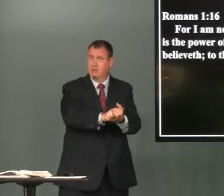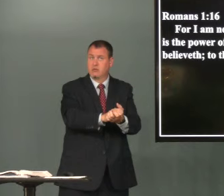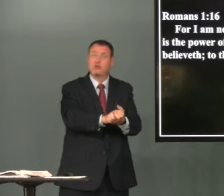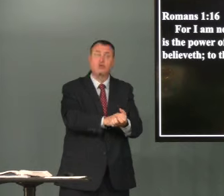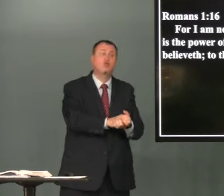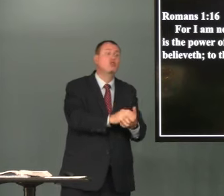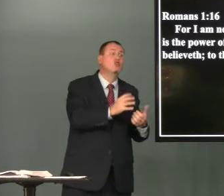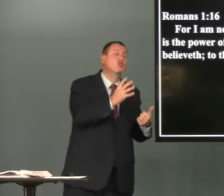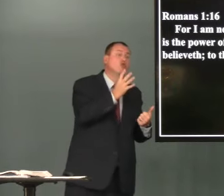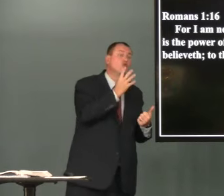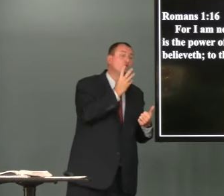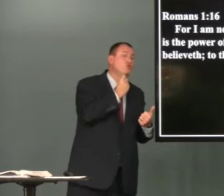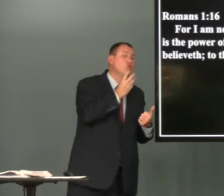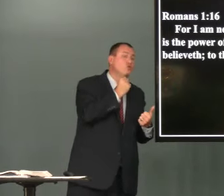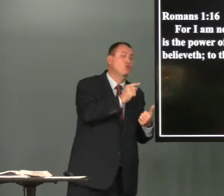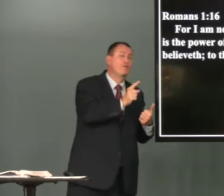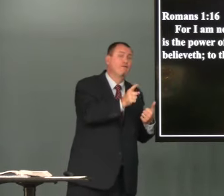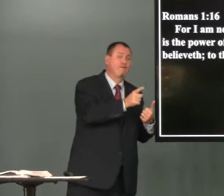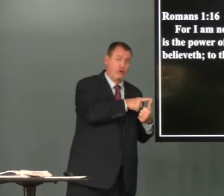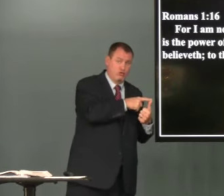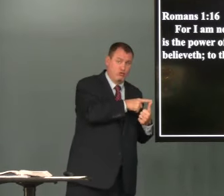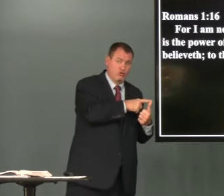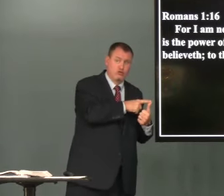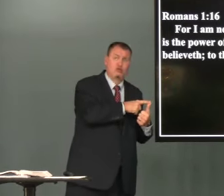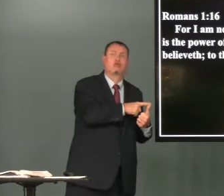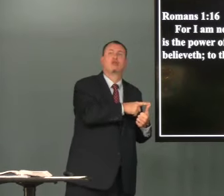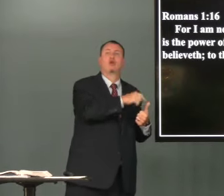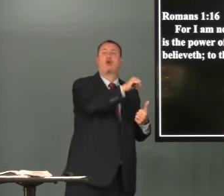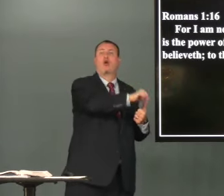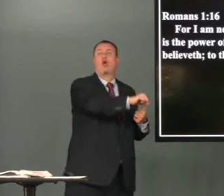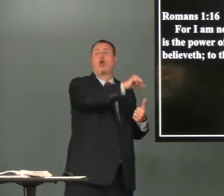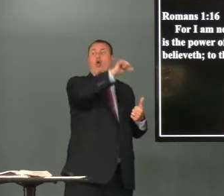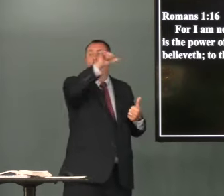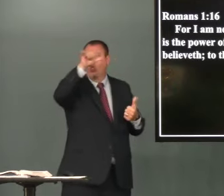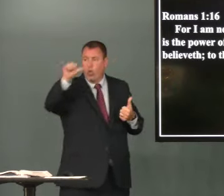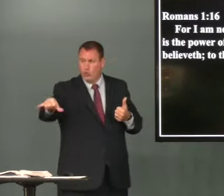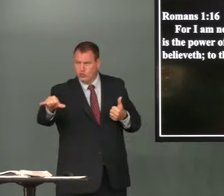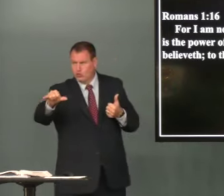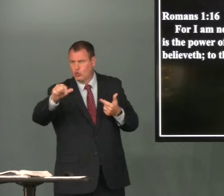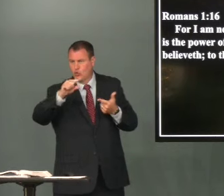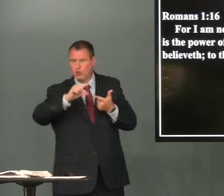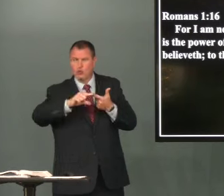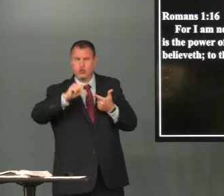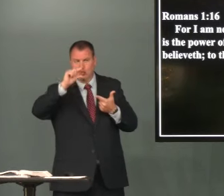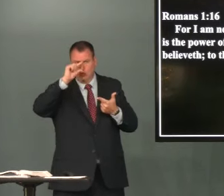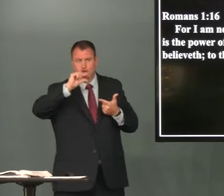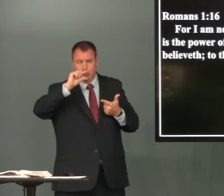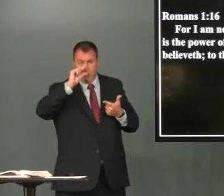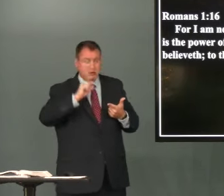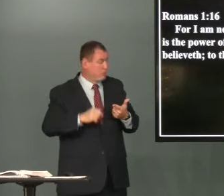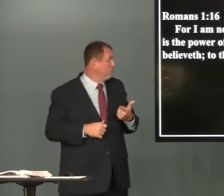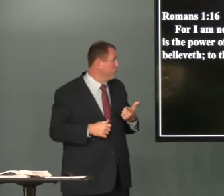believeth to the jew first and also to the greek